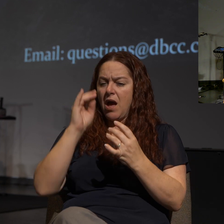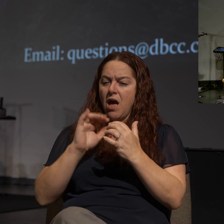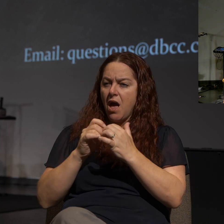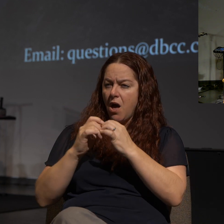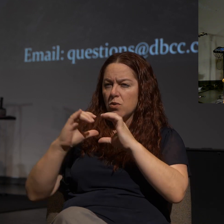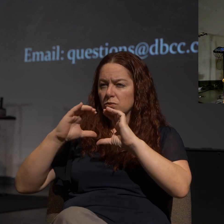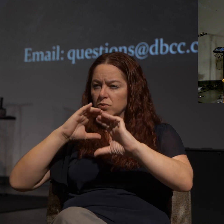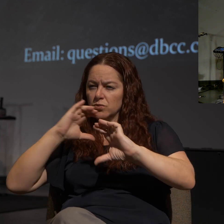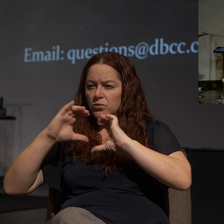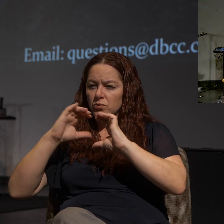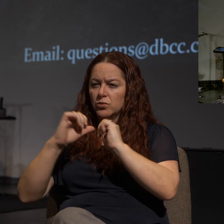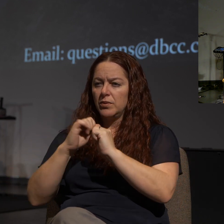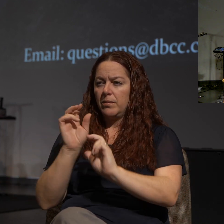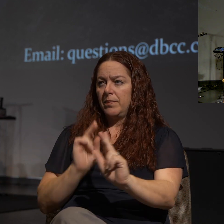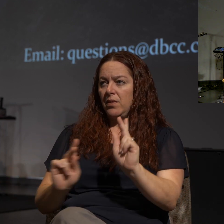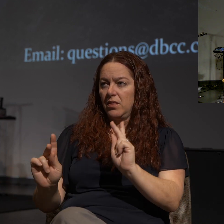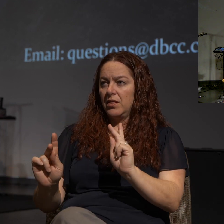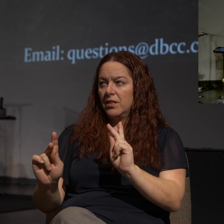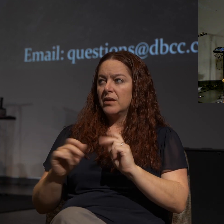conversation with people.